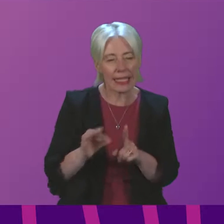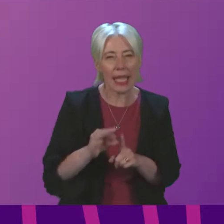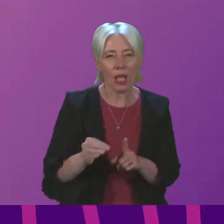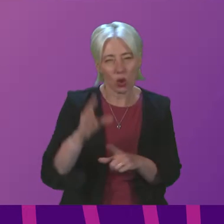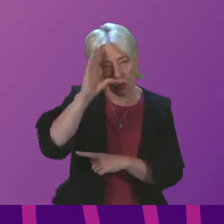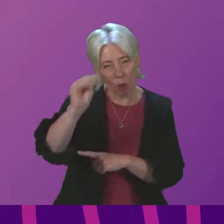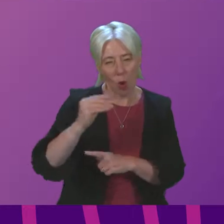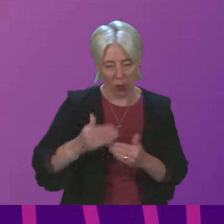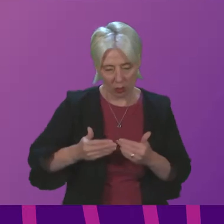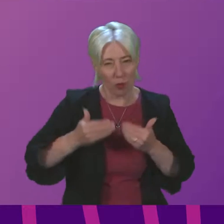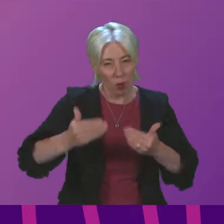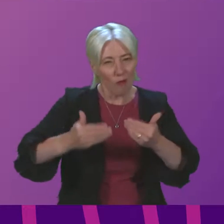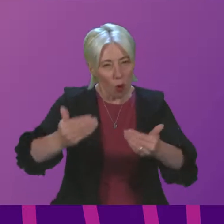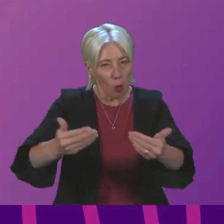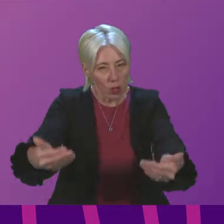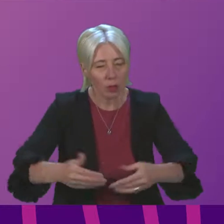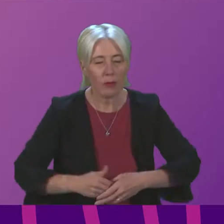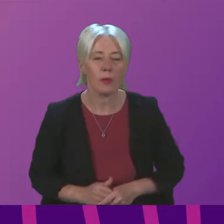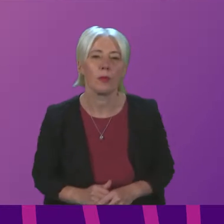programme. Thank you. Marie McNair.